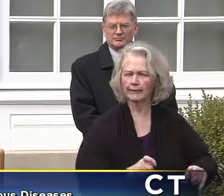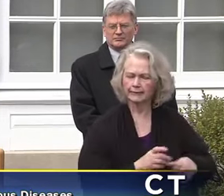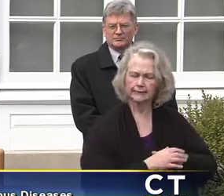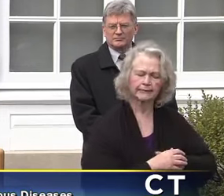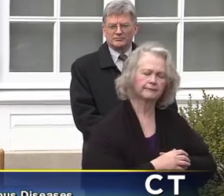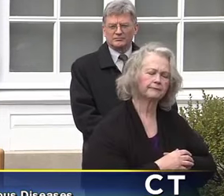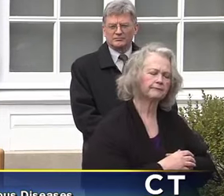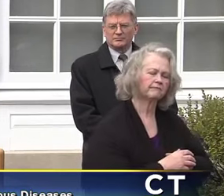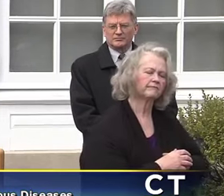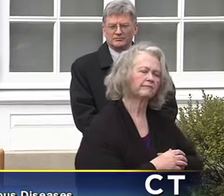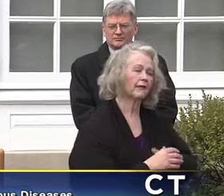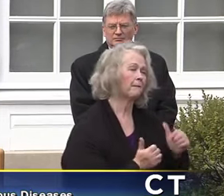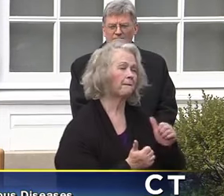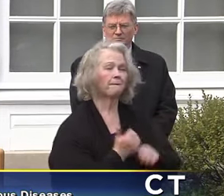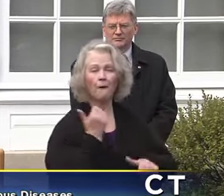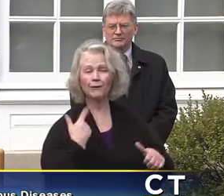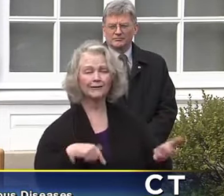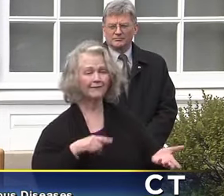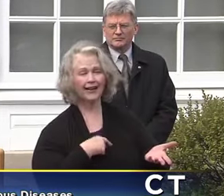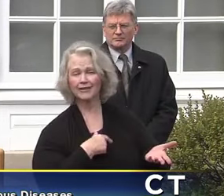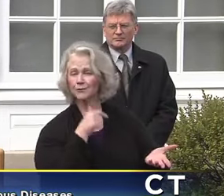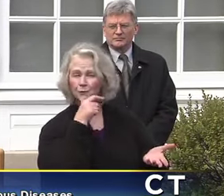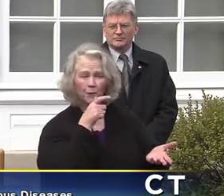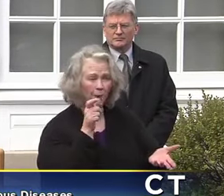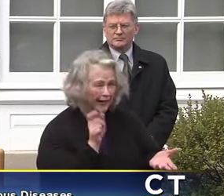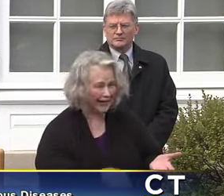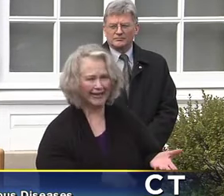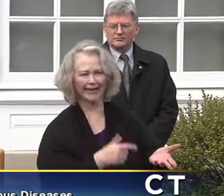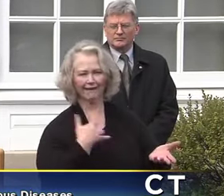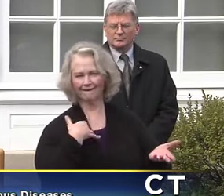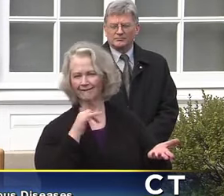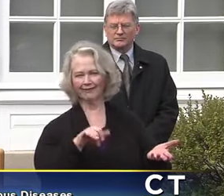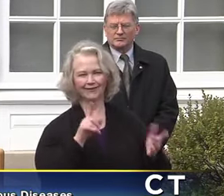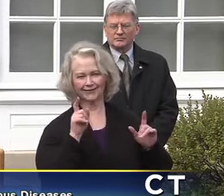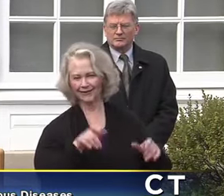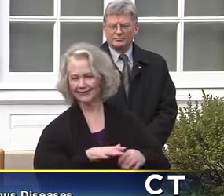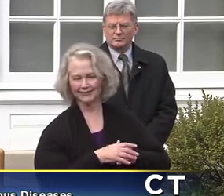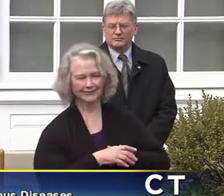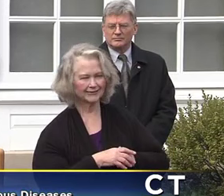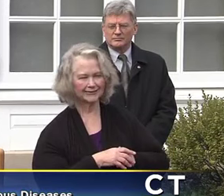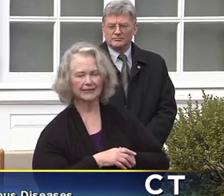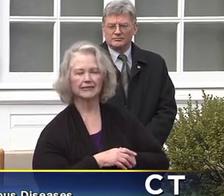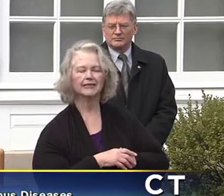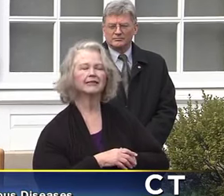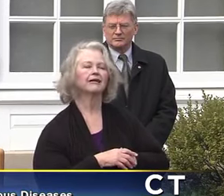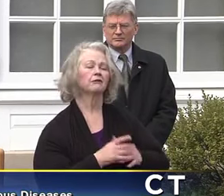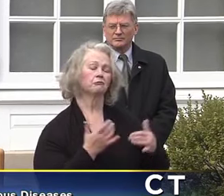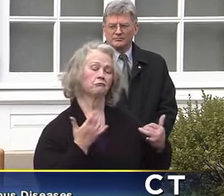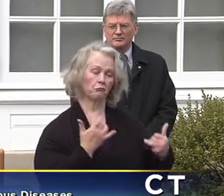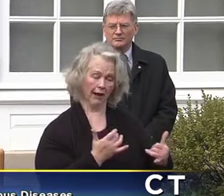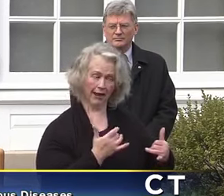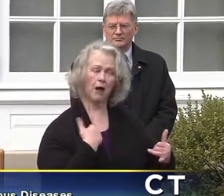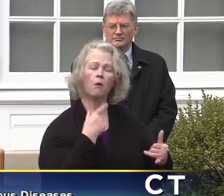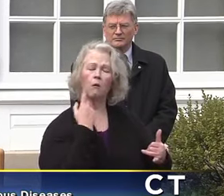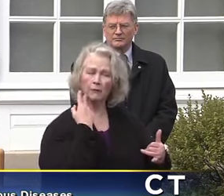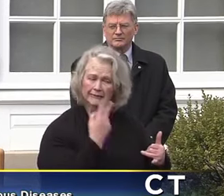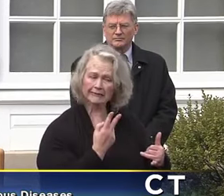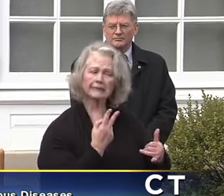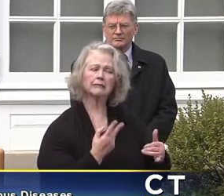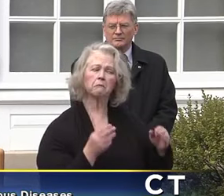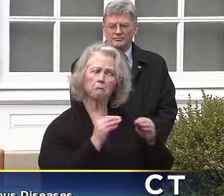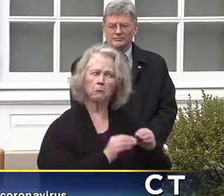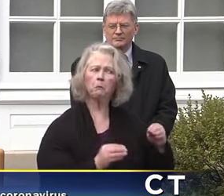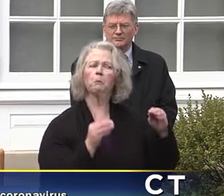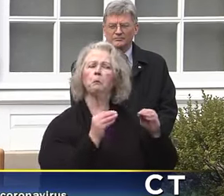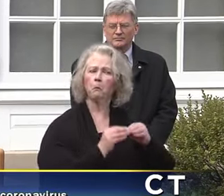most of us will not need to be tested. It's right now testing capacity is increasing every single day.